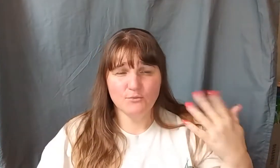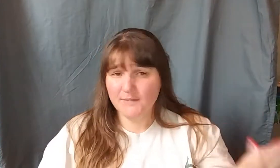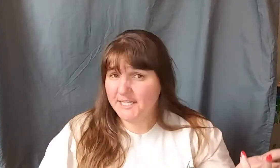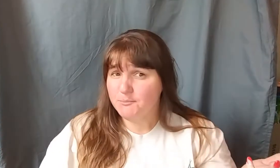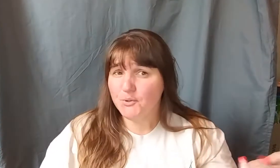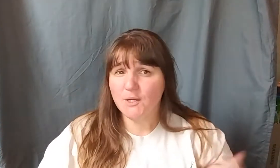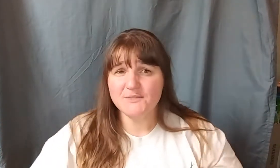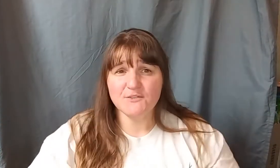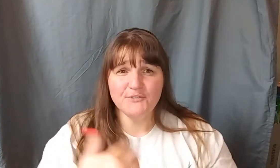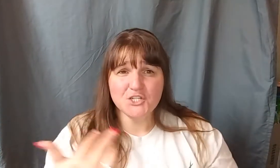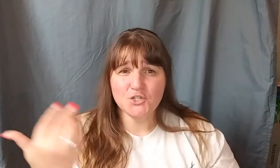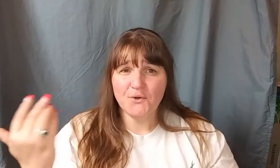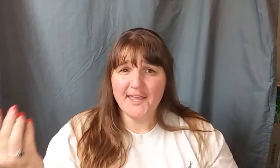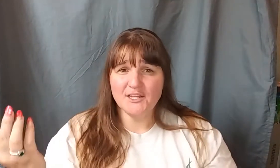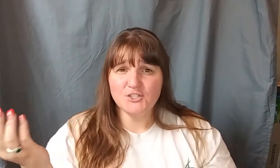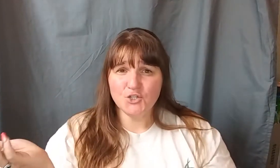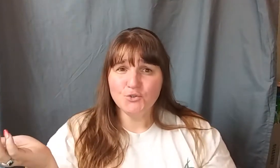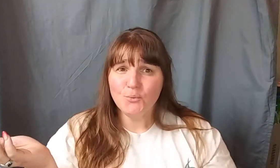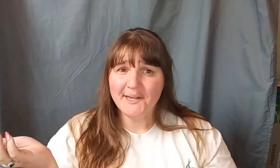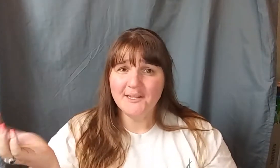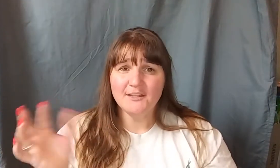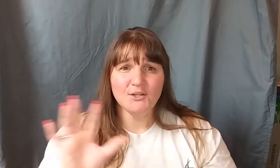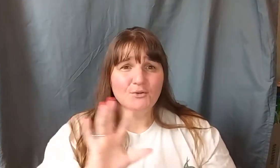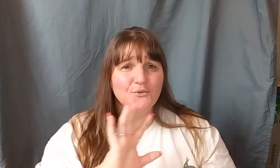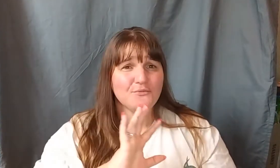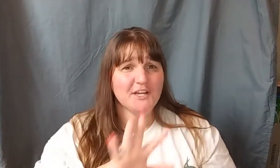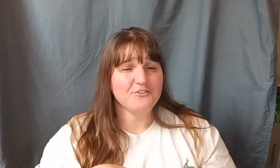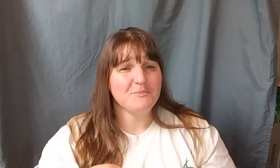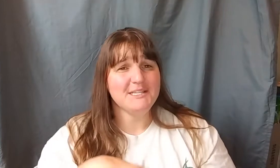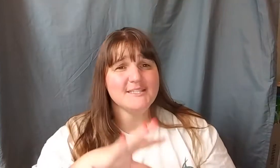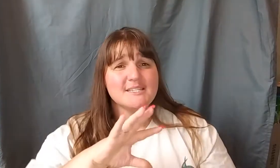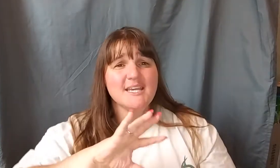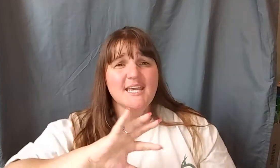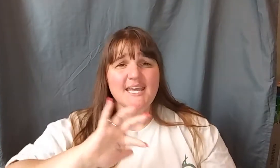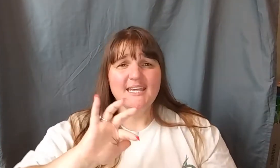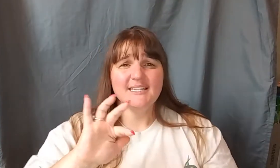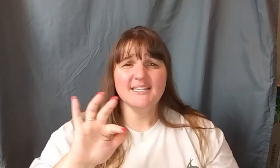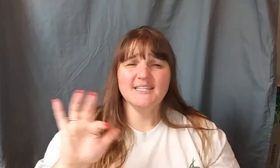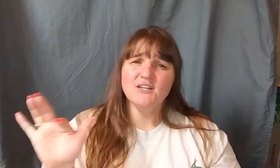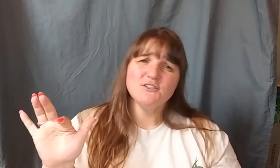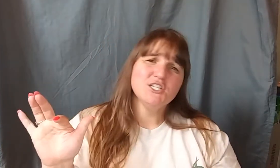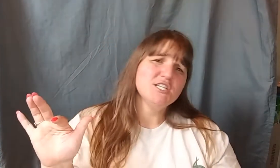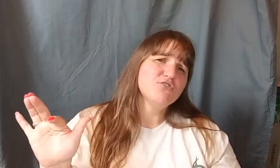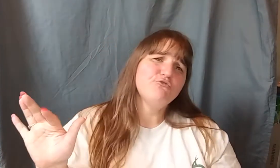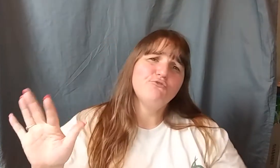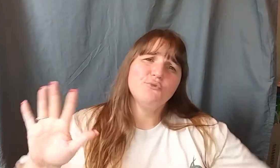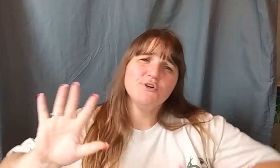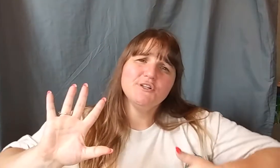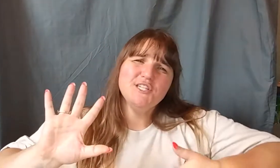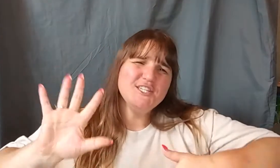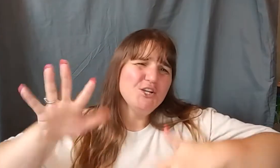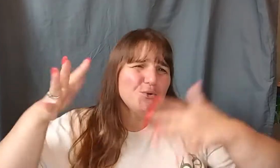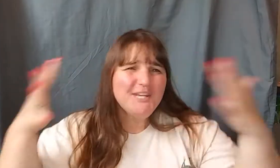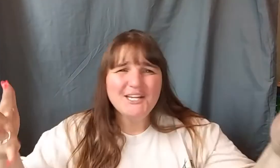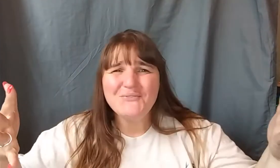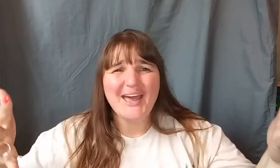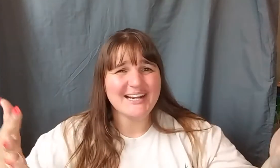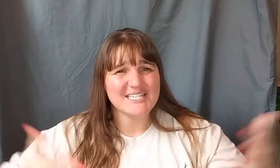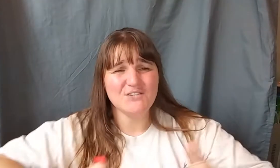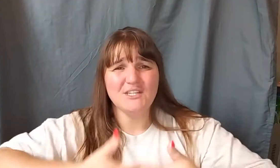writing prompts, fictional and journal writing. They work for five minutes, and they are just for just a creative activity